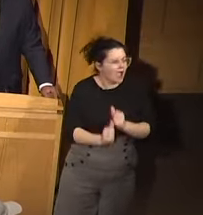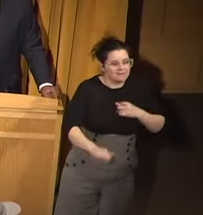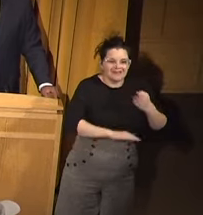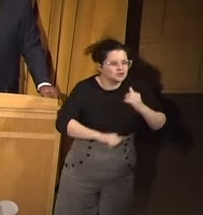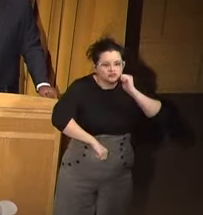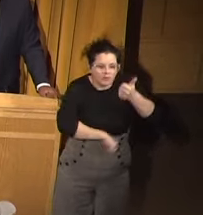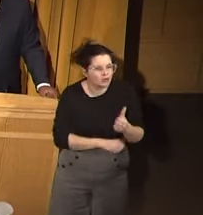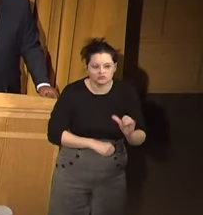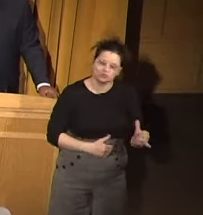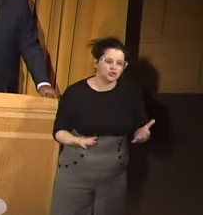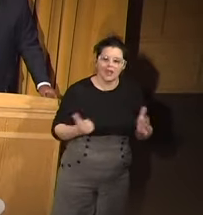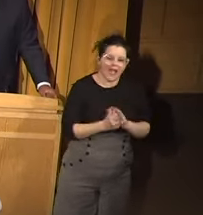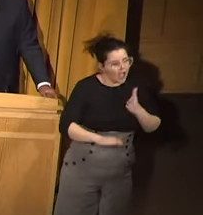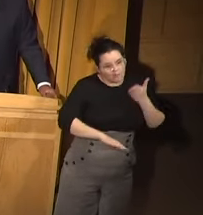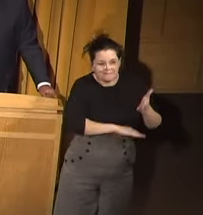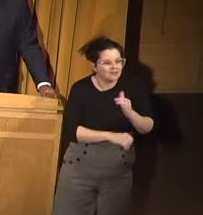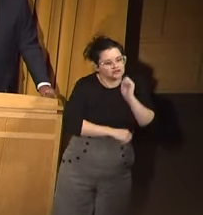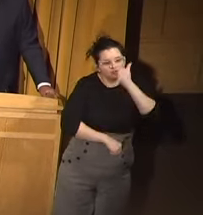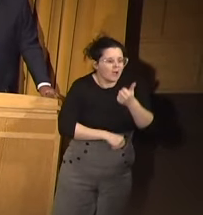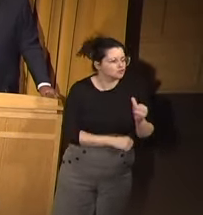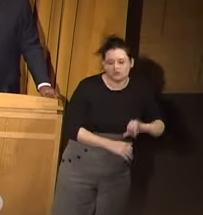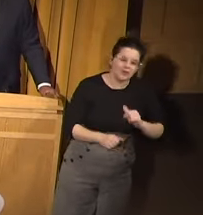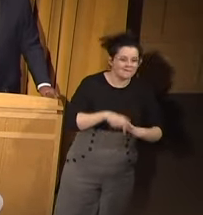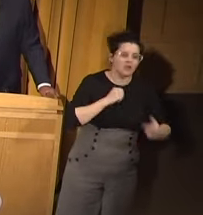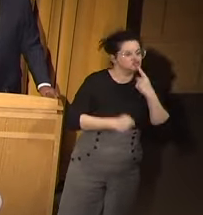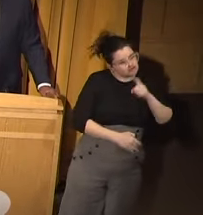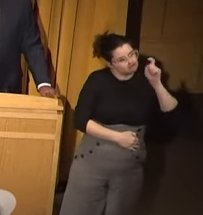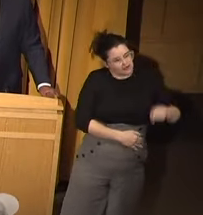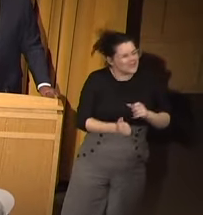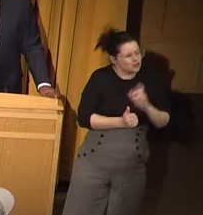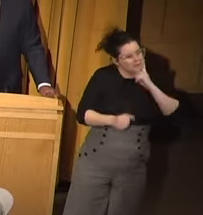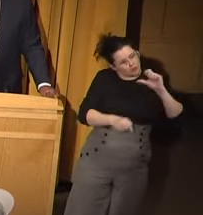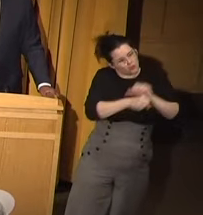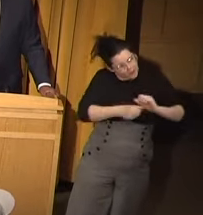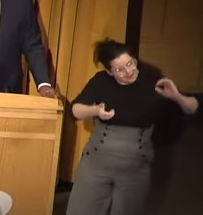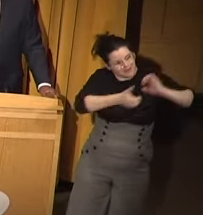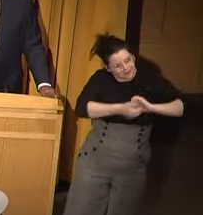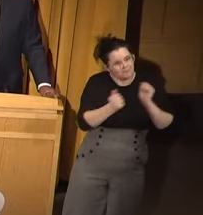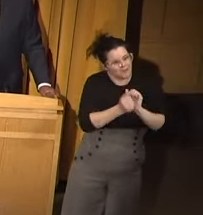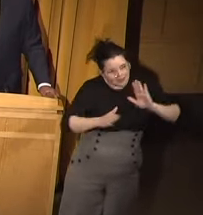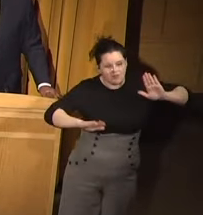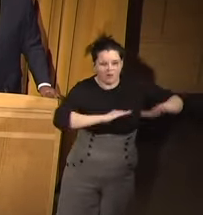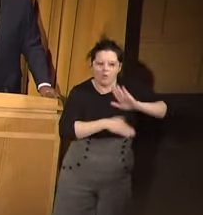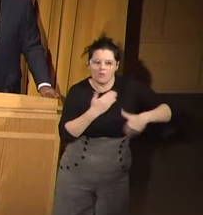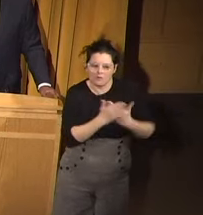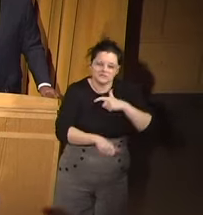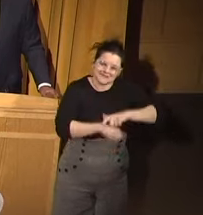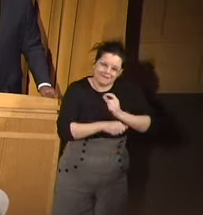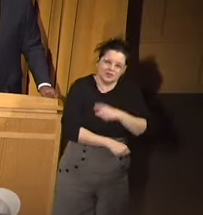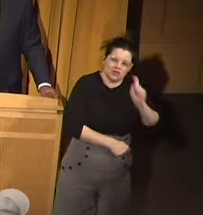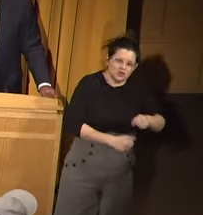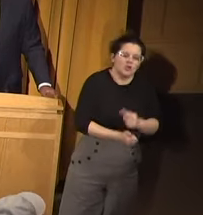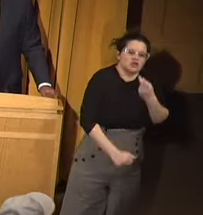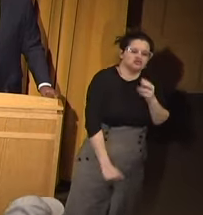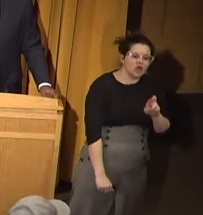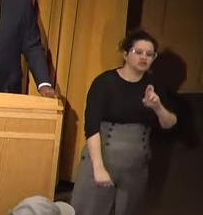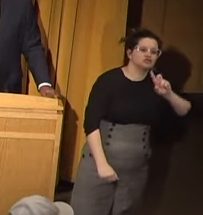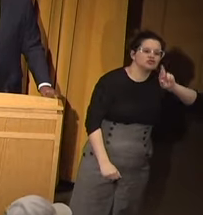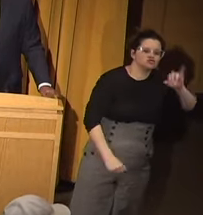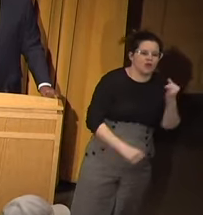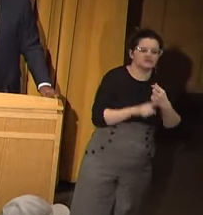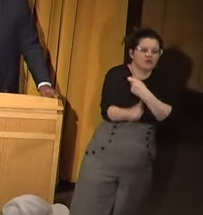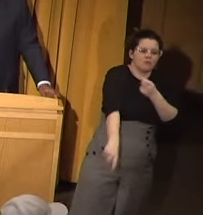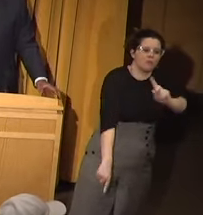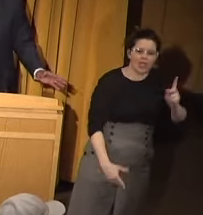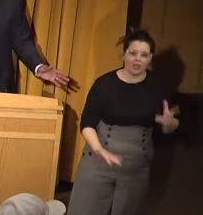there tomorrow, too. Yes. I'll be there tomorrow, too. No, but you should have had. You've been meeting with us the whole time. You should have had it. Where did Dr. Rod come from?